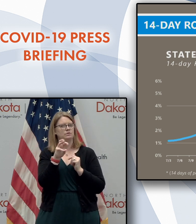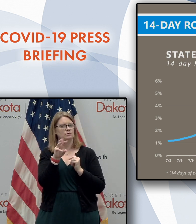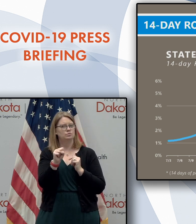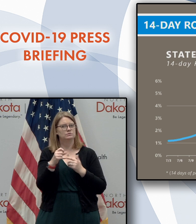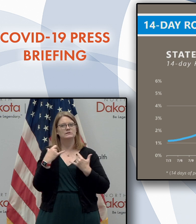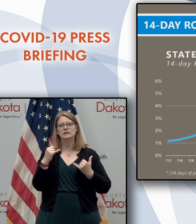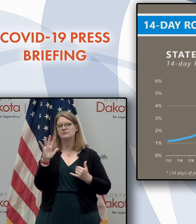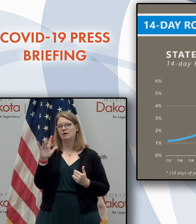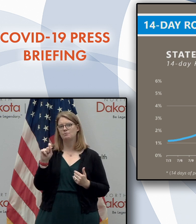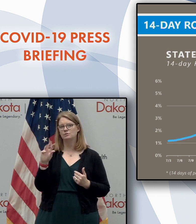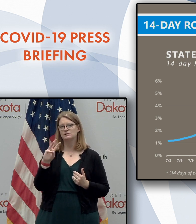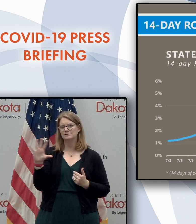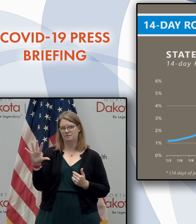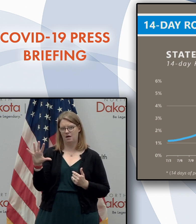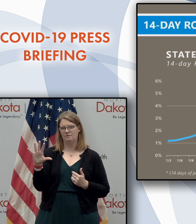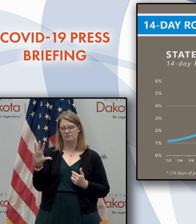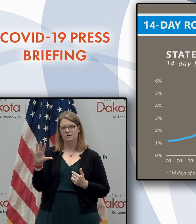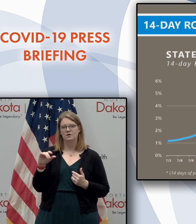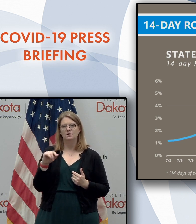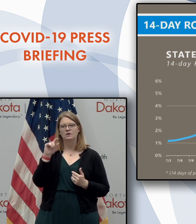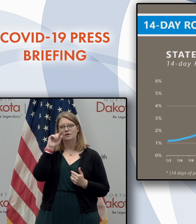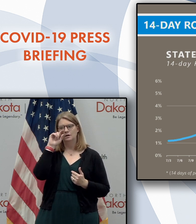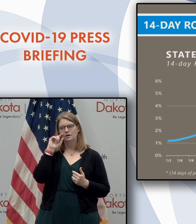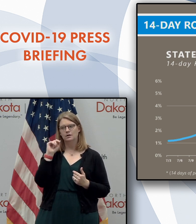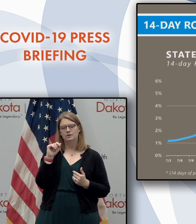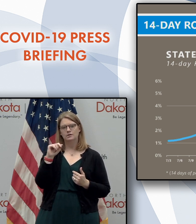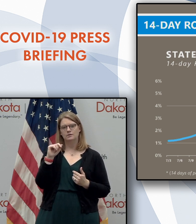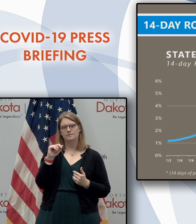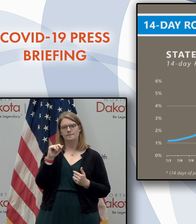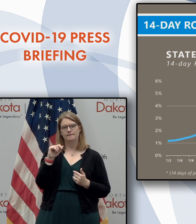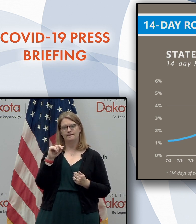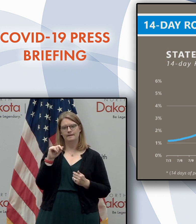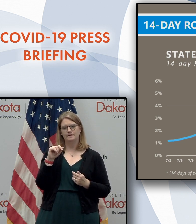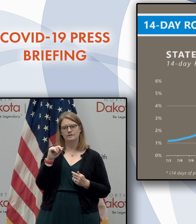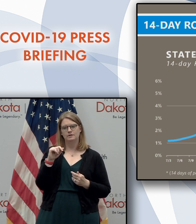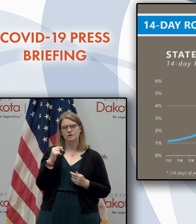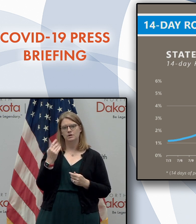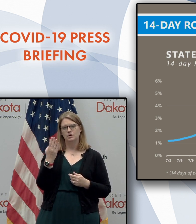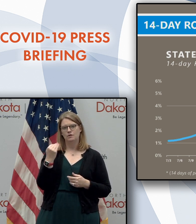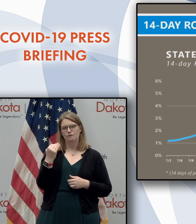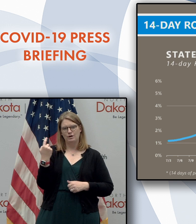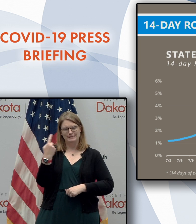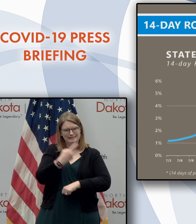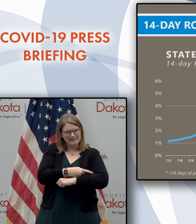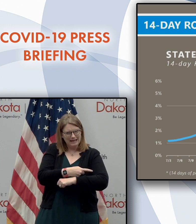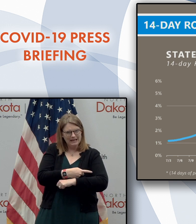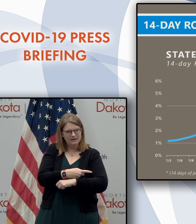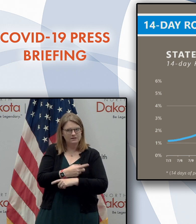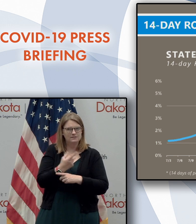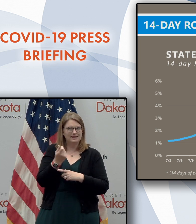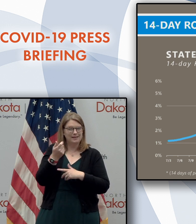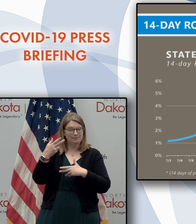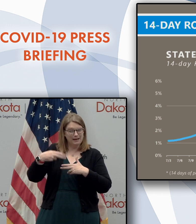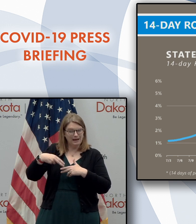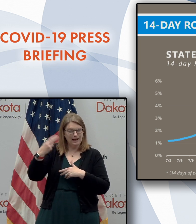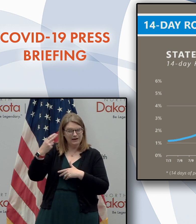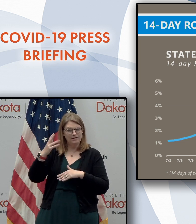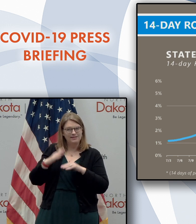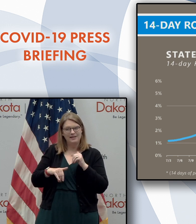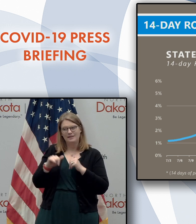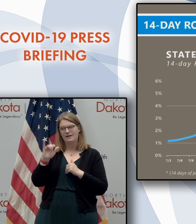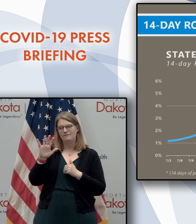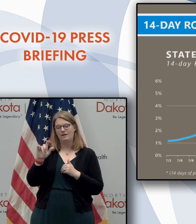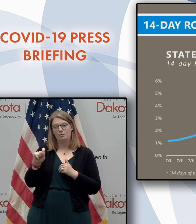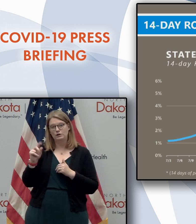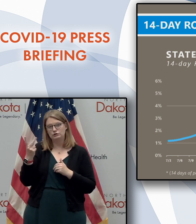5.65 on the rolling the rolling 14 day, which is slightly higher than the 5